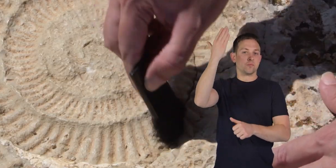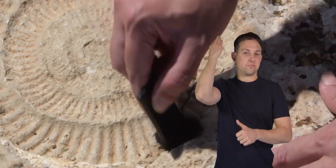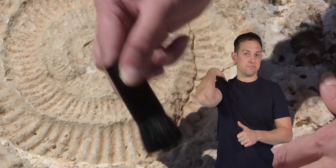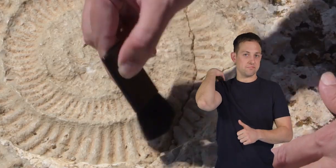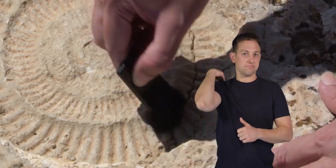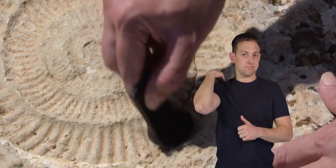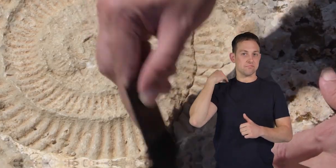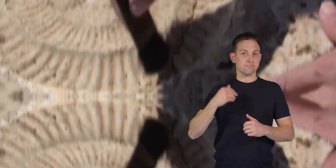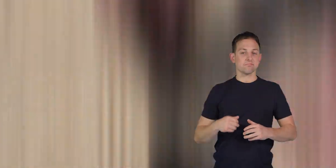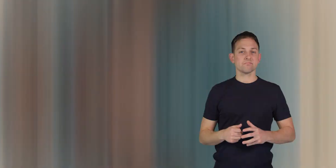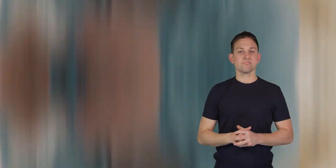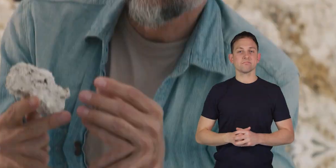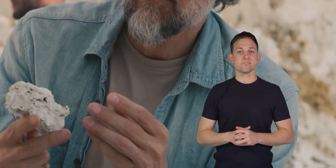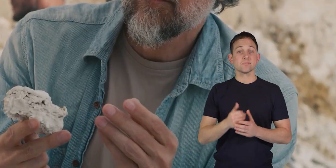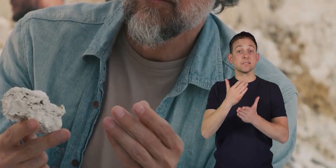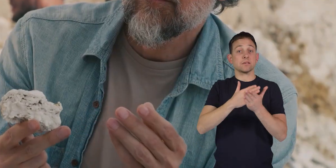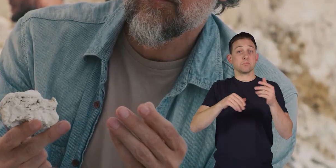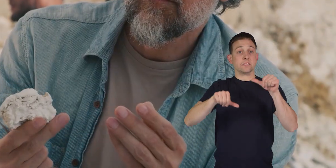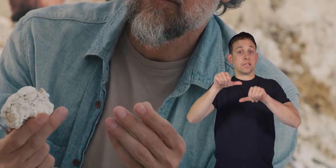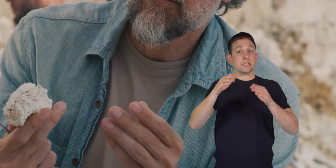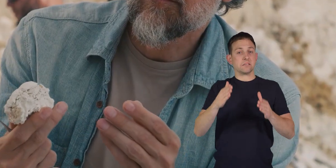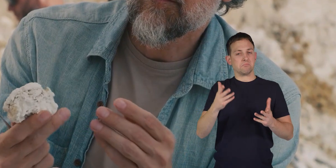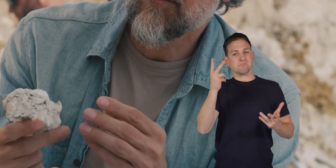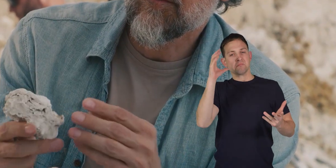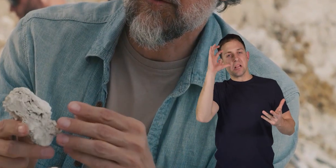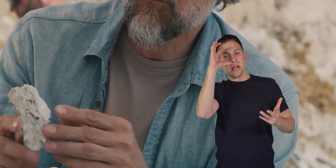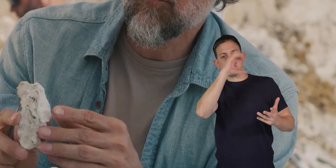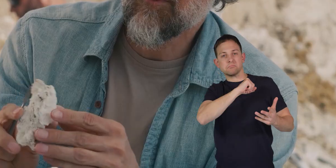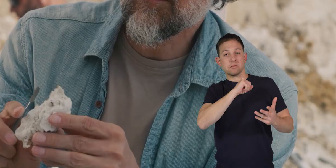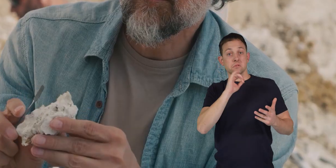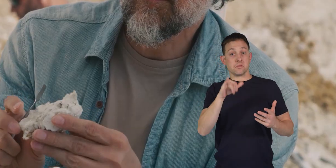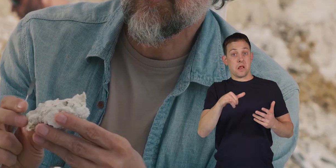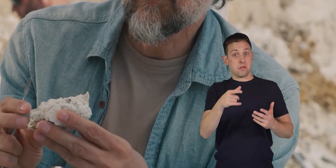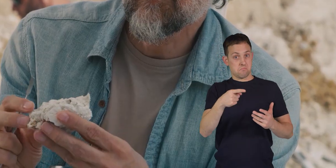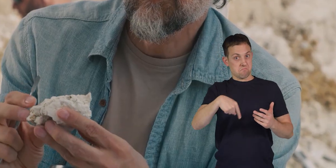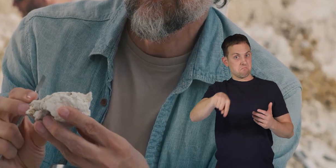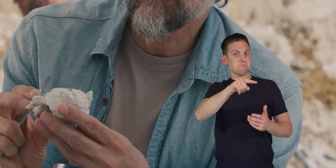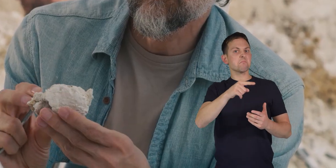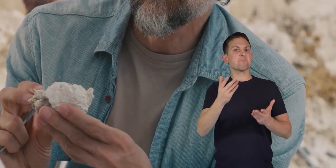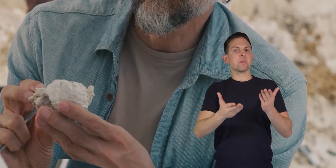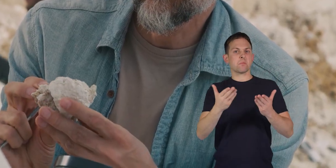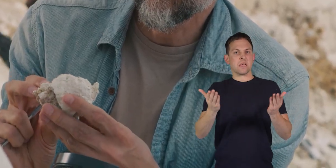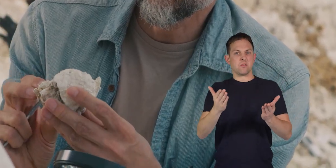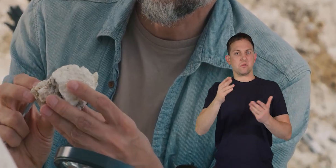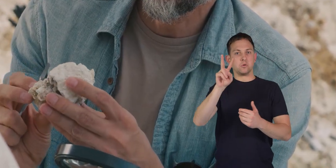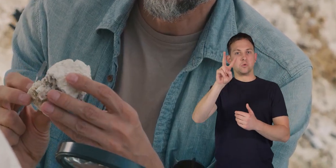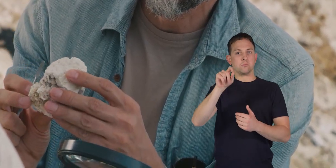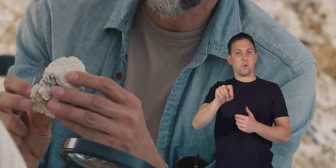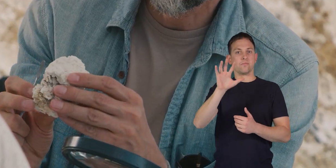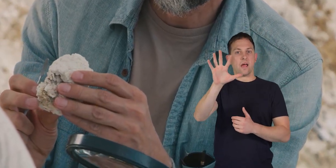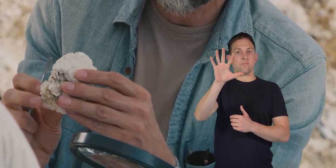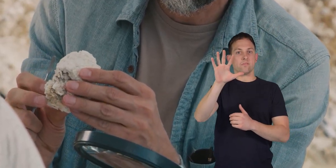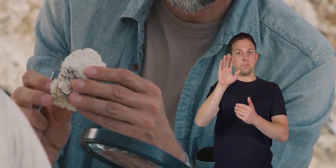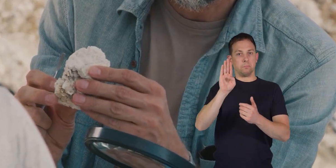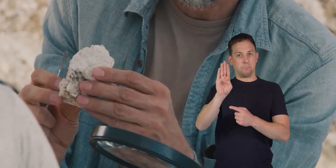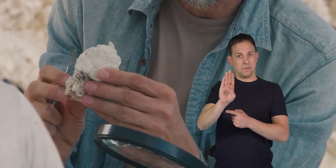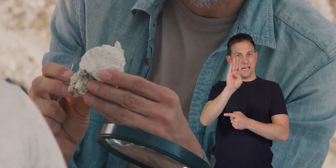the past. Some scientists have estimated that there may have been 2.5 billion dinosaurs